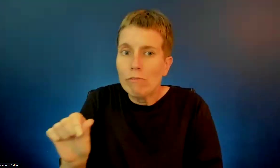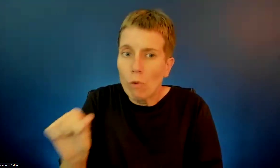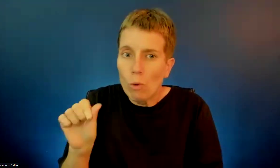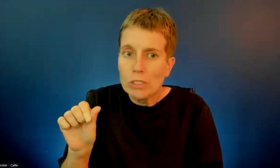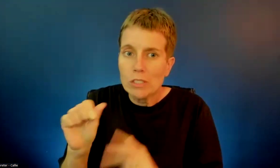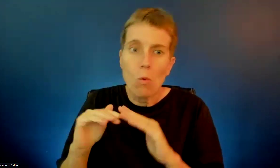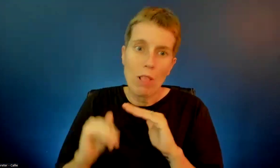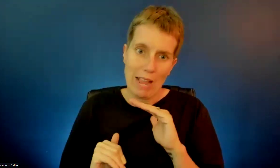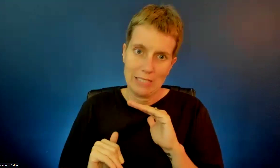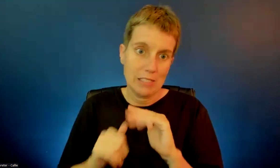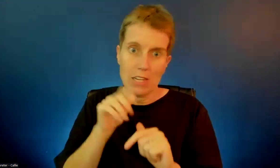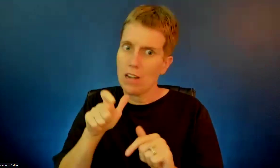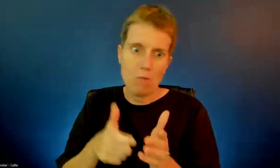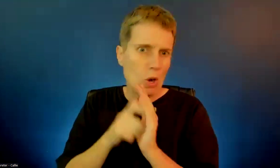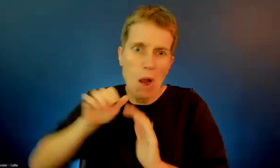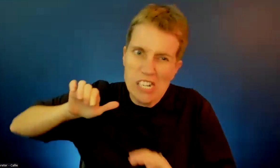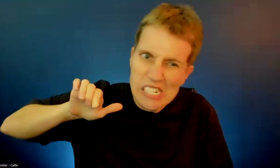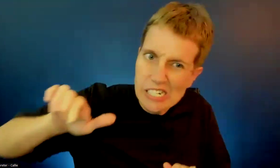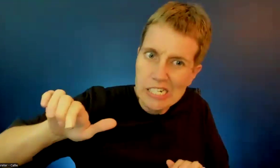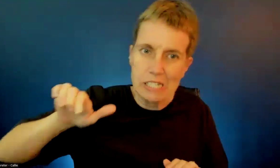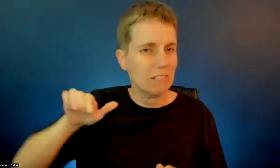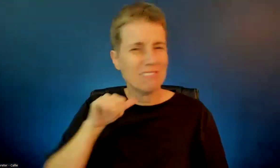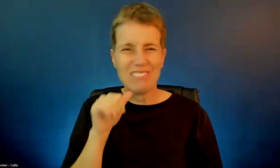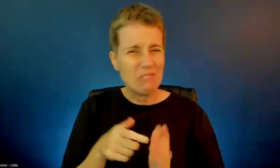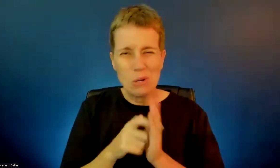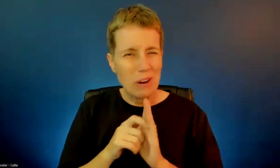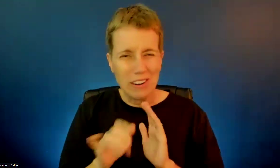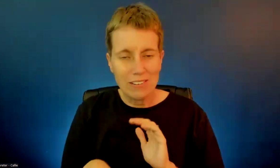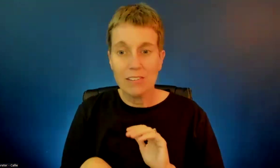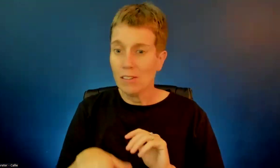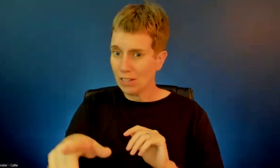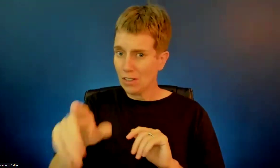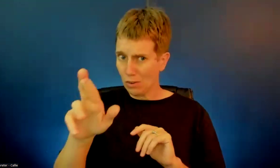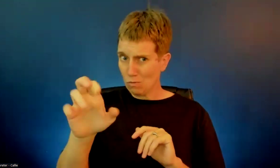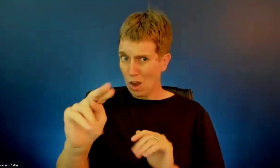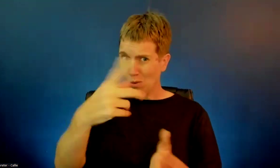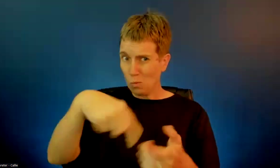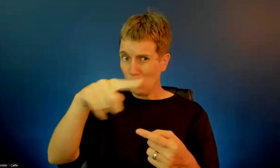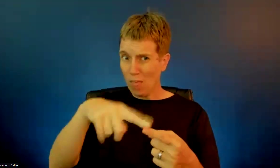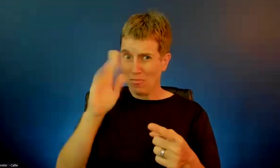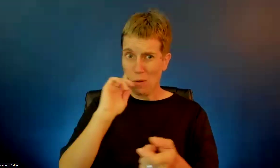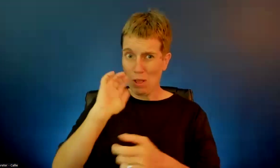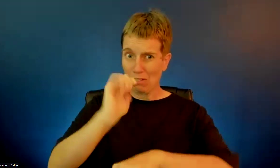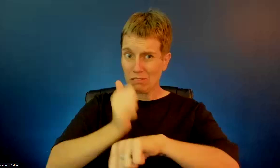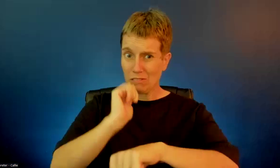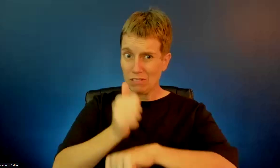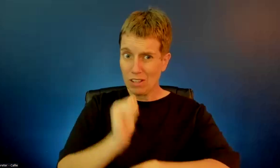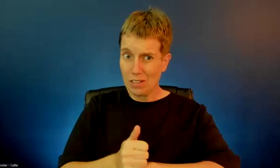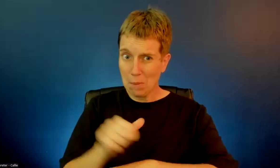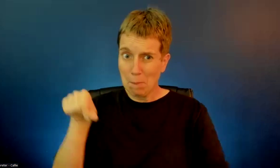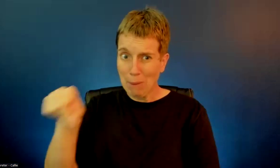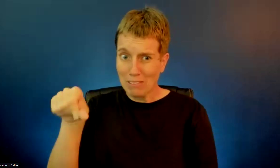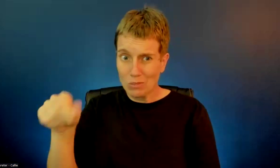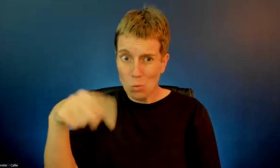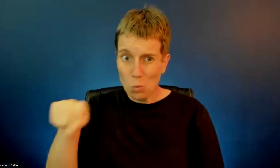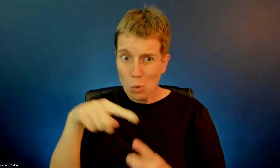But when do they expect to have that done? I don't know yet, because I don't know. I'll have to tell you that part when I find out